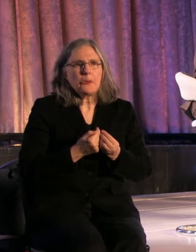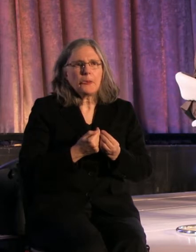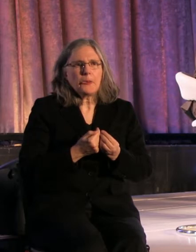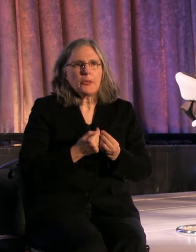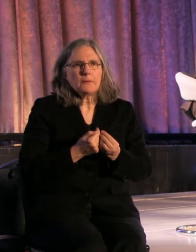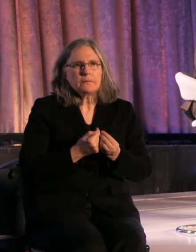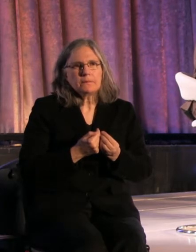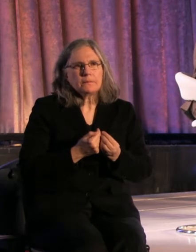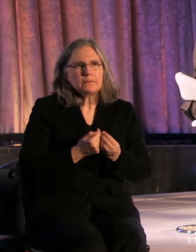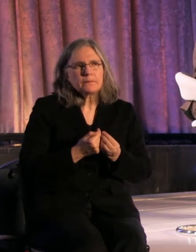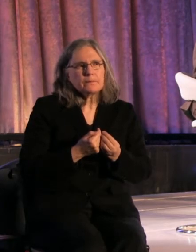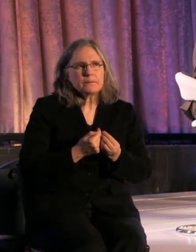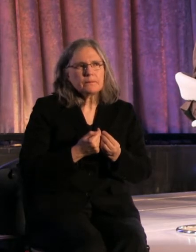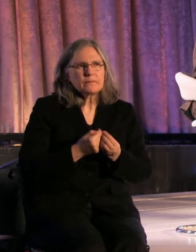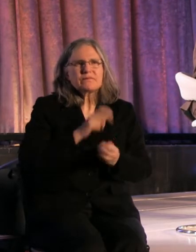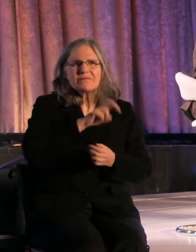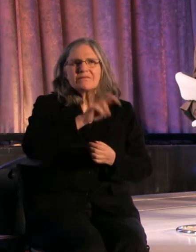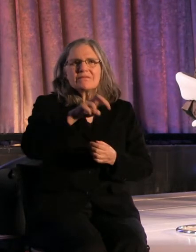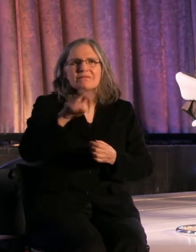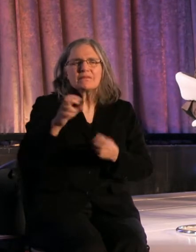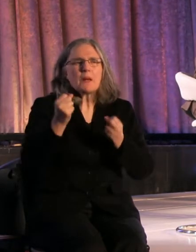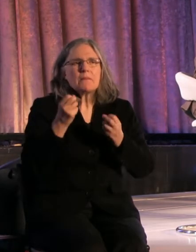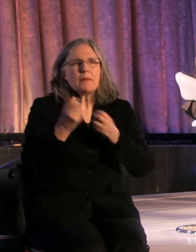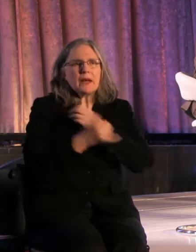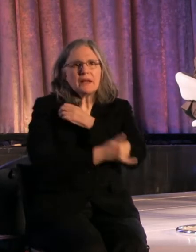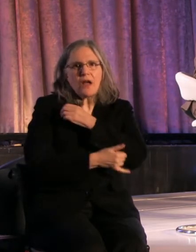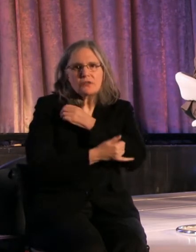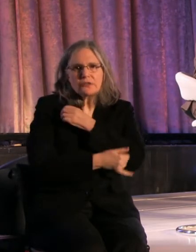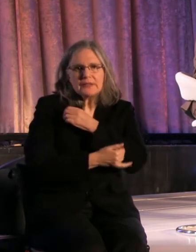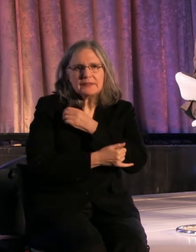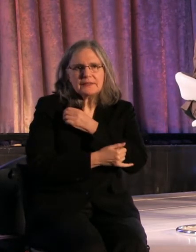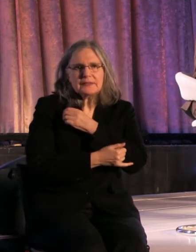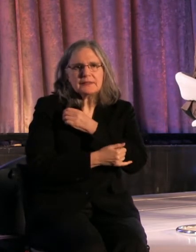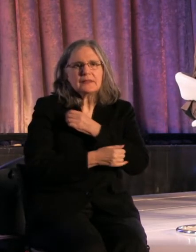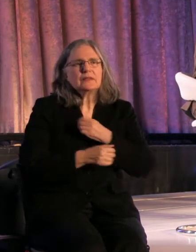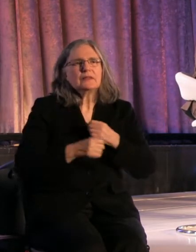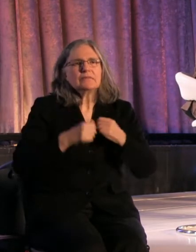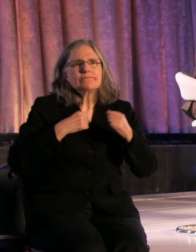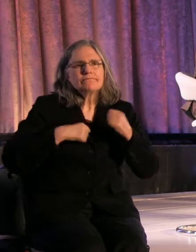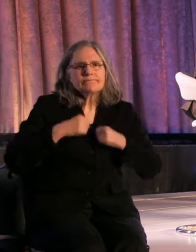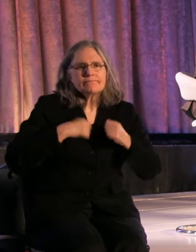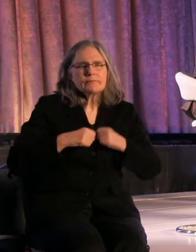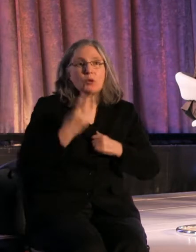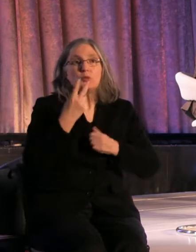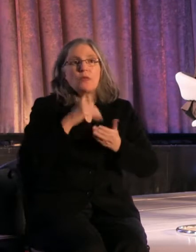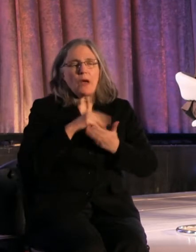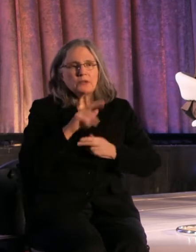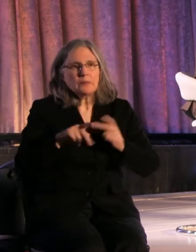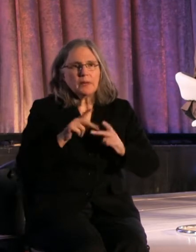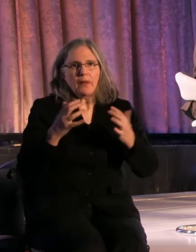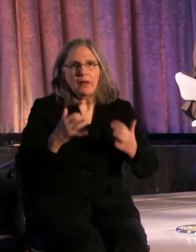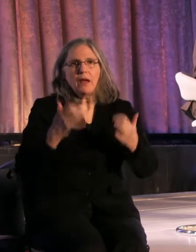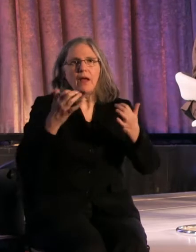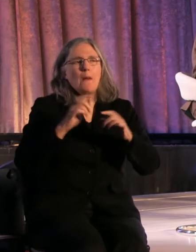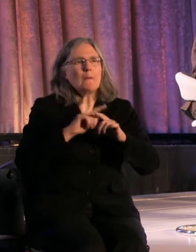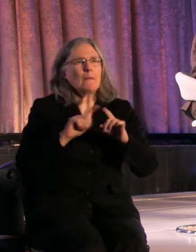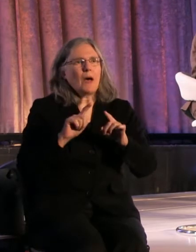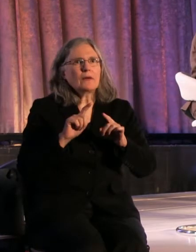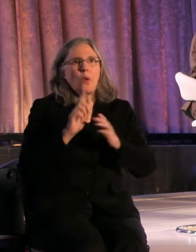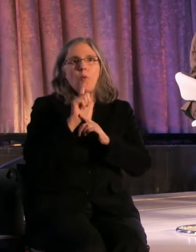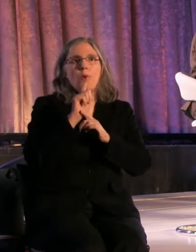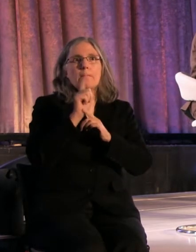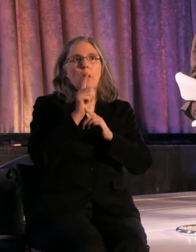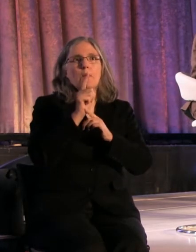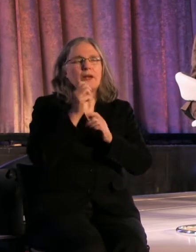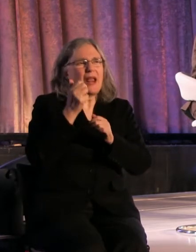traversing several different countries, playing for 2,000 people, but that intimate moment of everyone standing up to saying, this